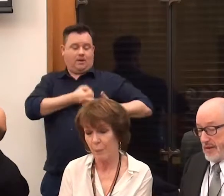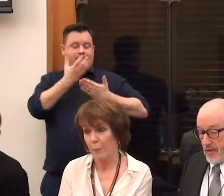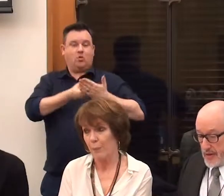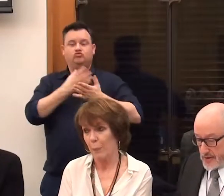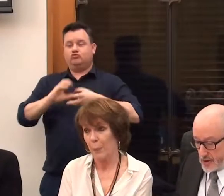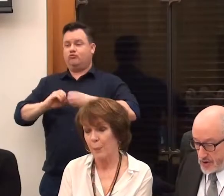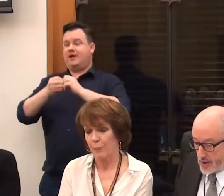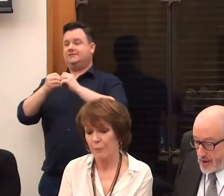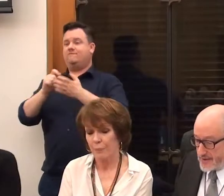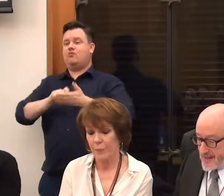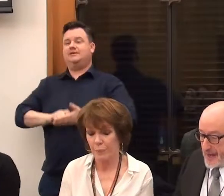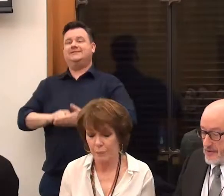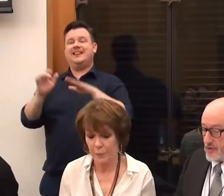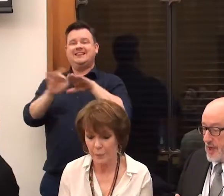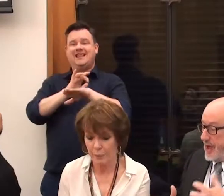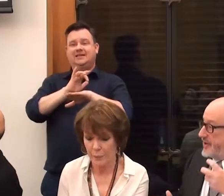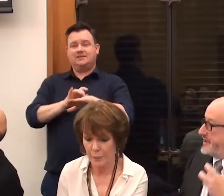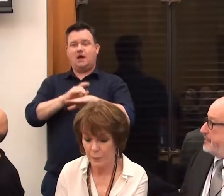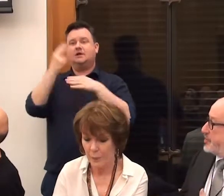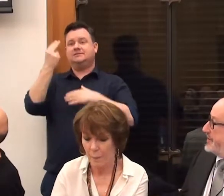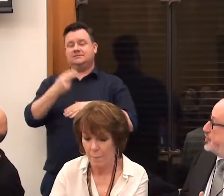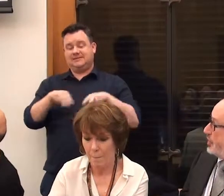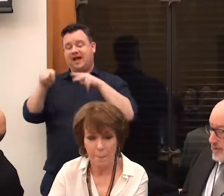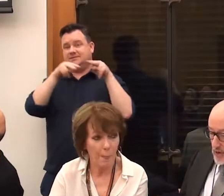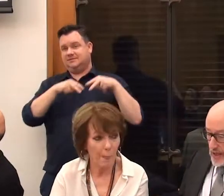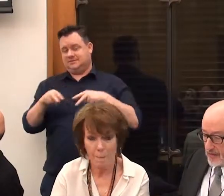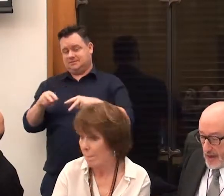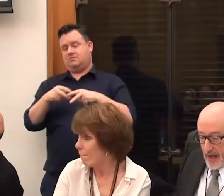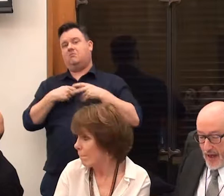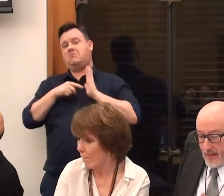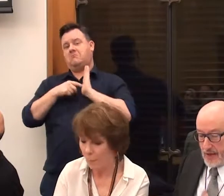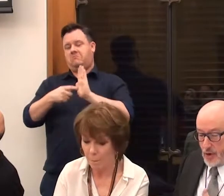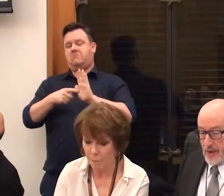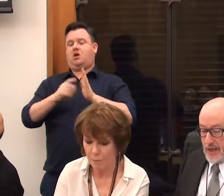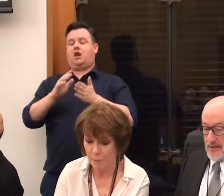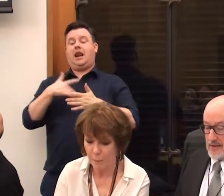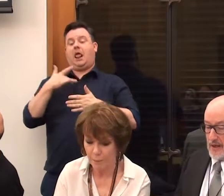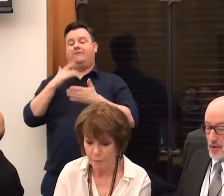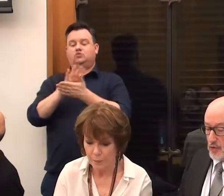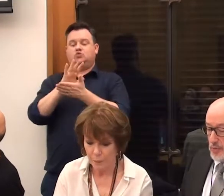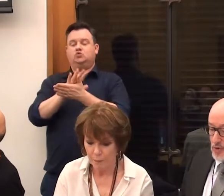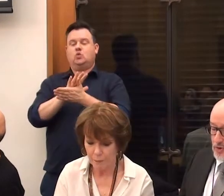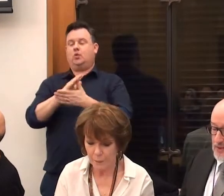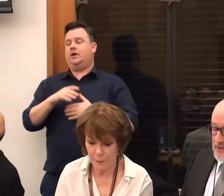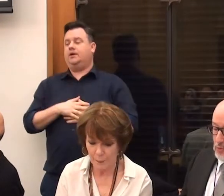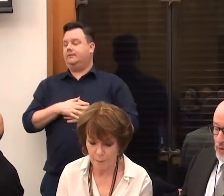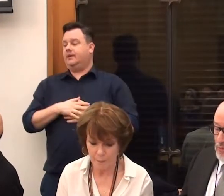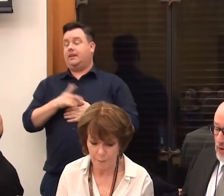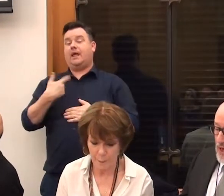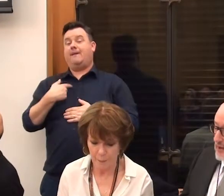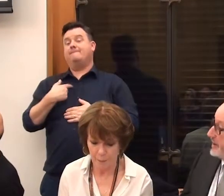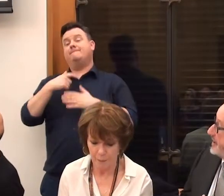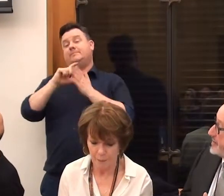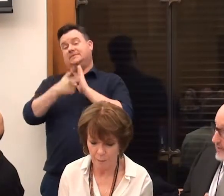writing, theatre, dance, that demonstrate the joy of life and the unique insight and contribution that disabled